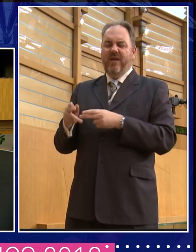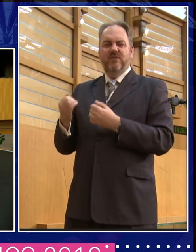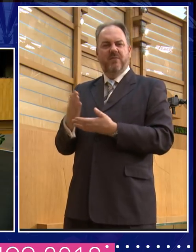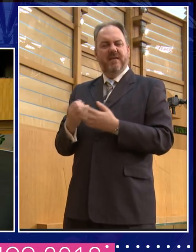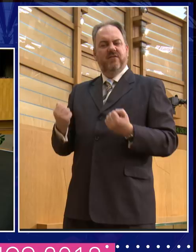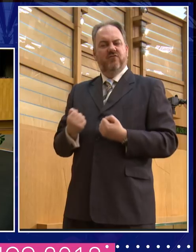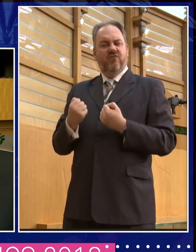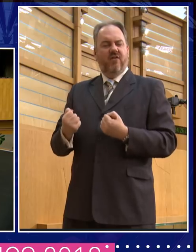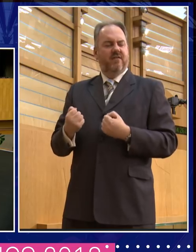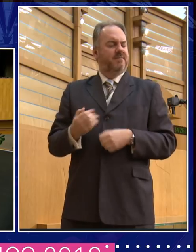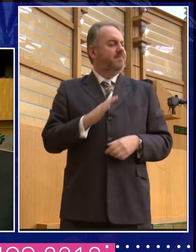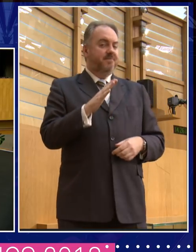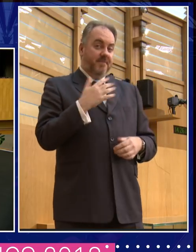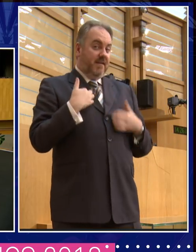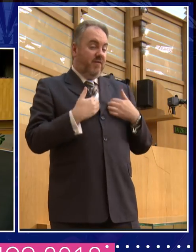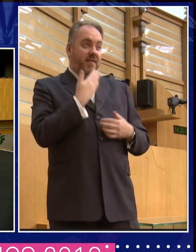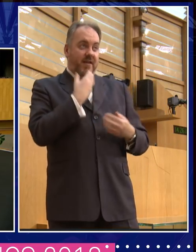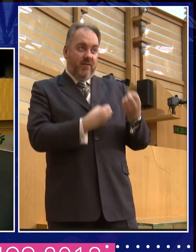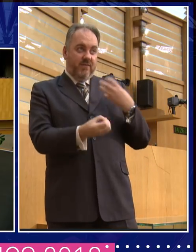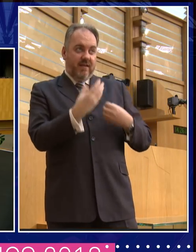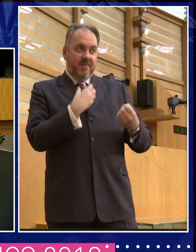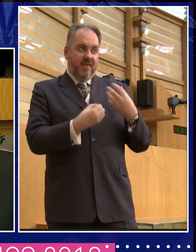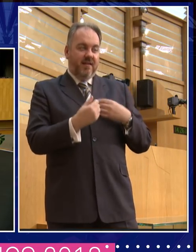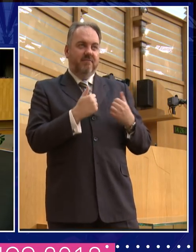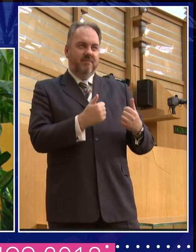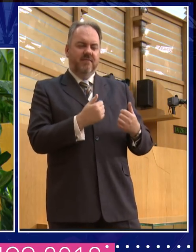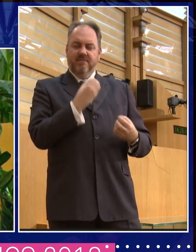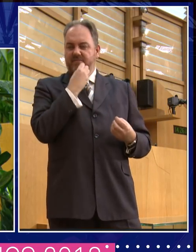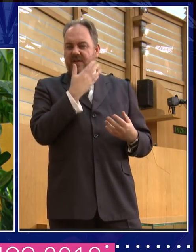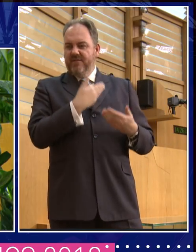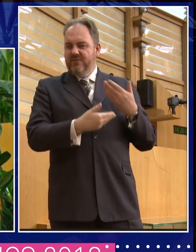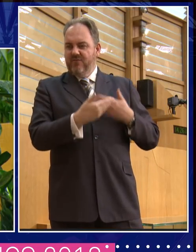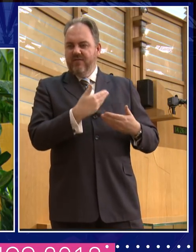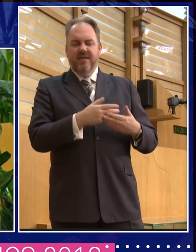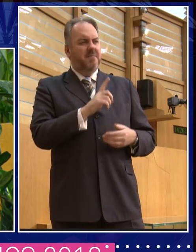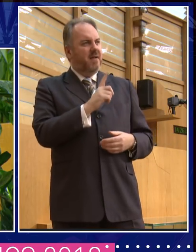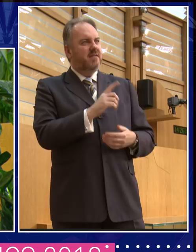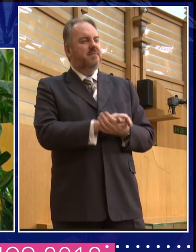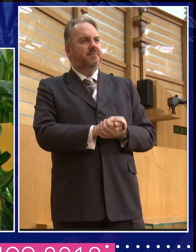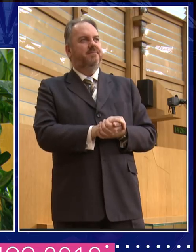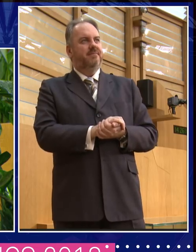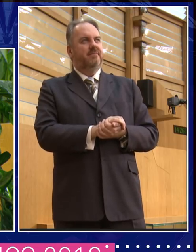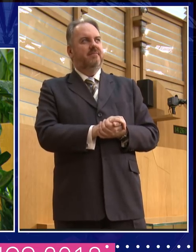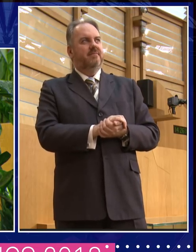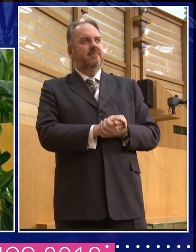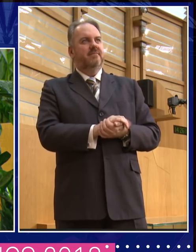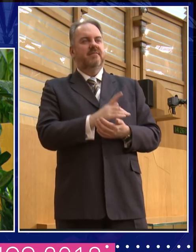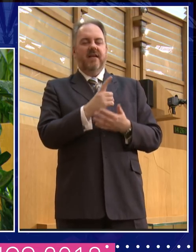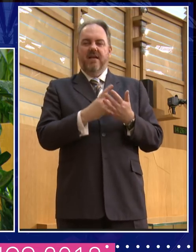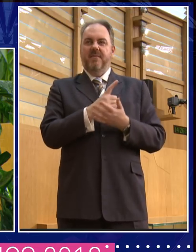just to me, just because I think the excellent story and your life there, but it's also, start off with the point about the visibility of these strong